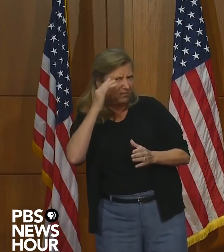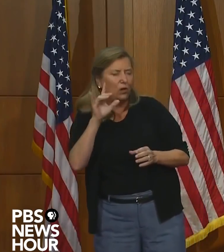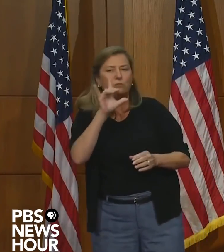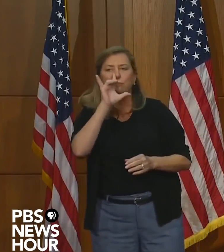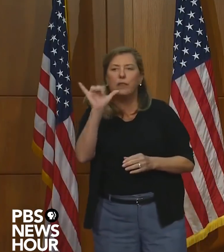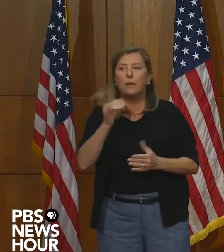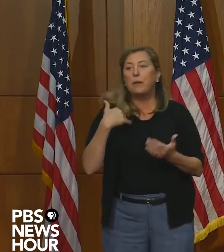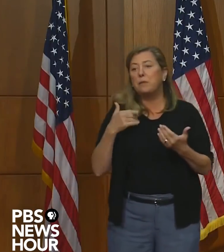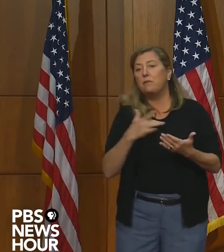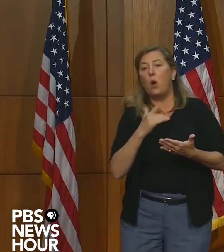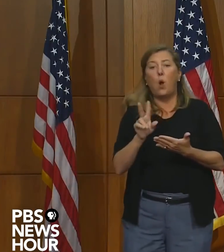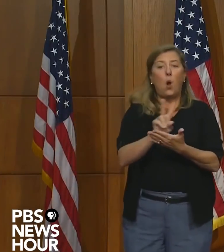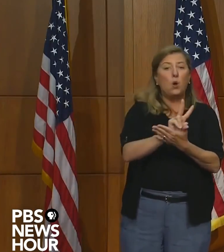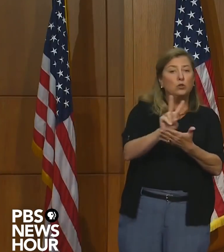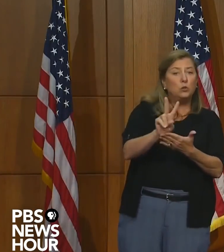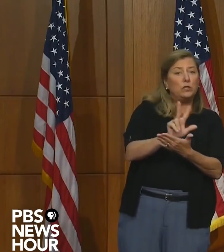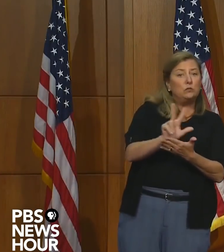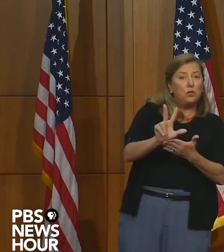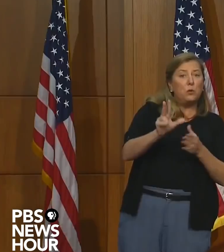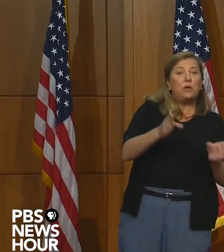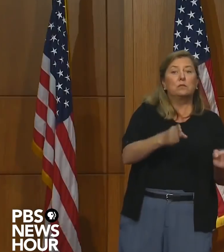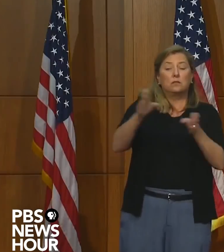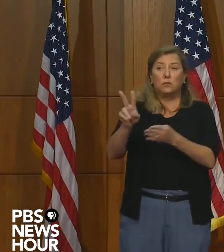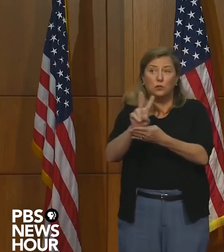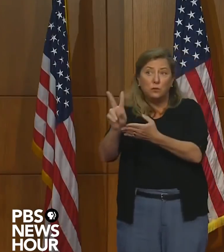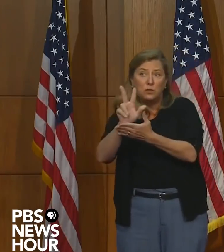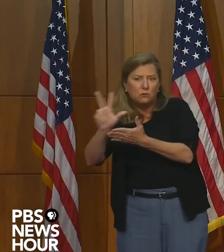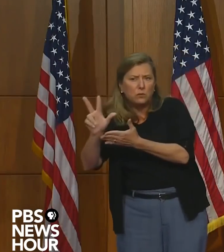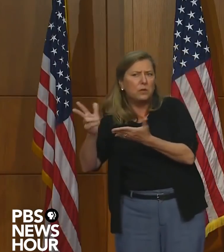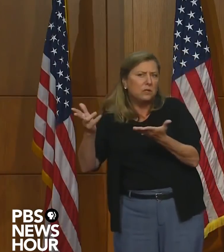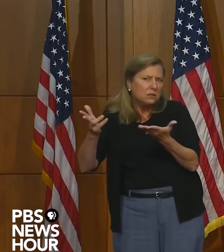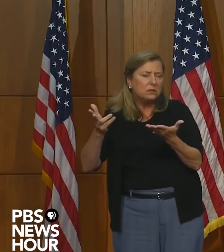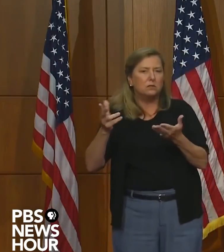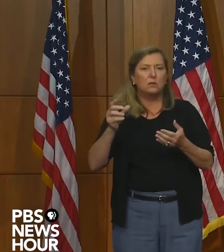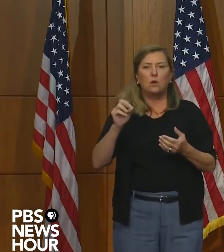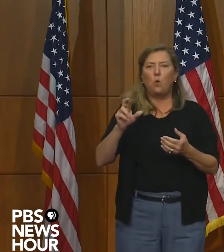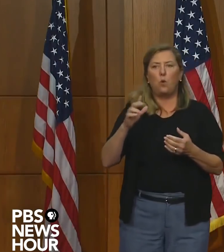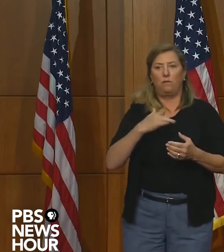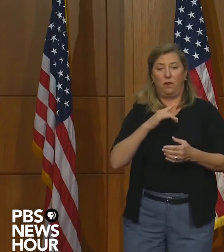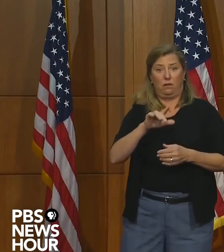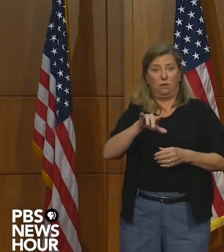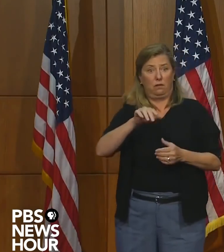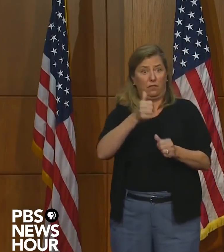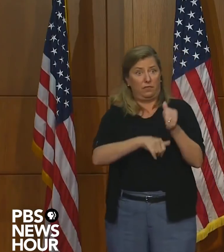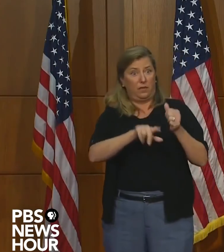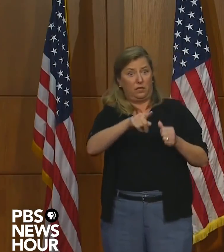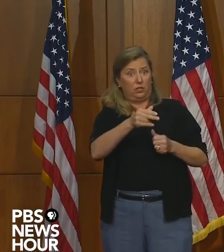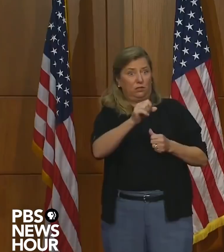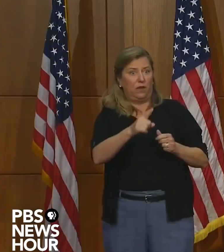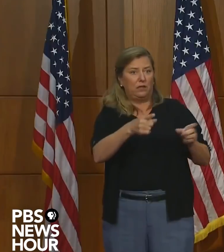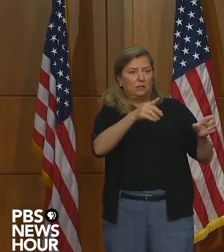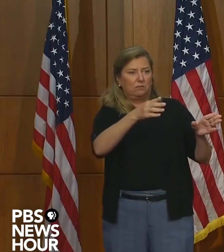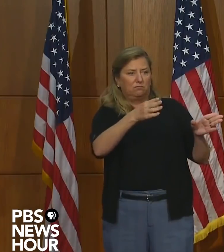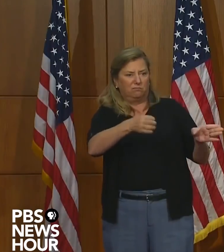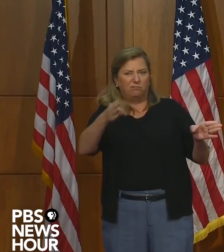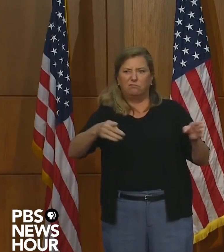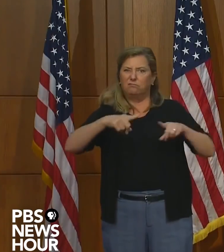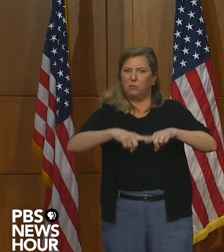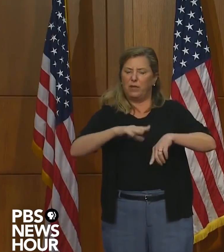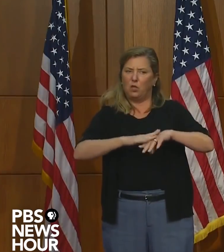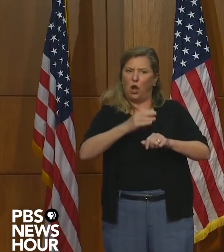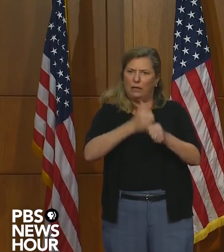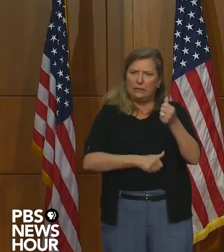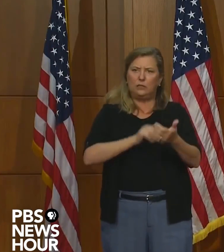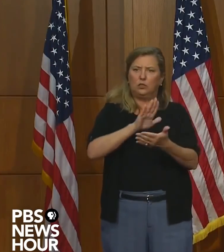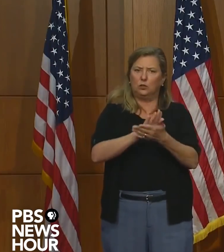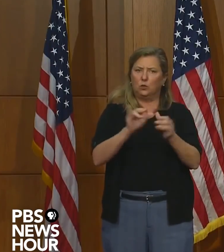maybe two to three weeks or so many weeks in length, or will the phases be based on individual